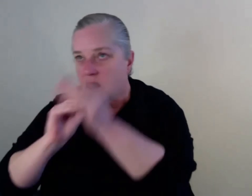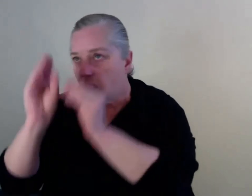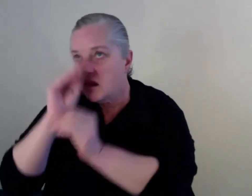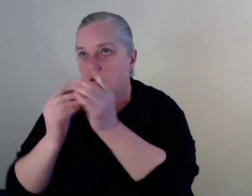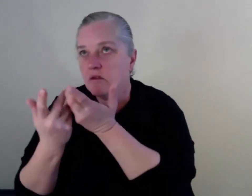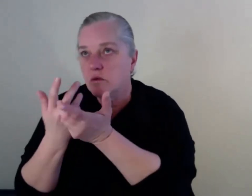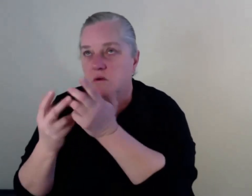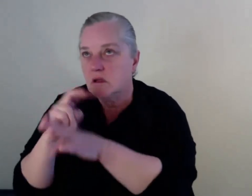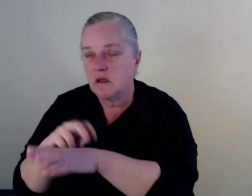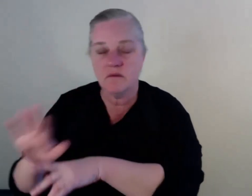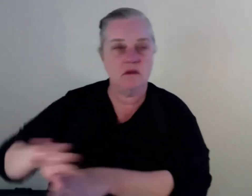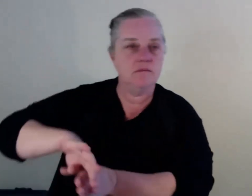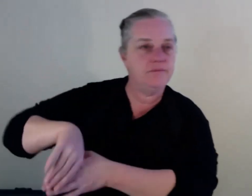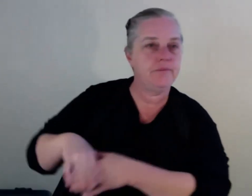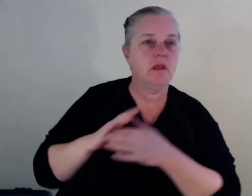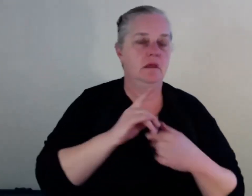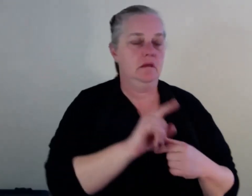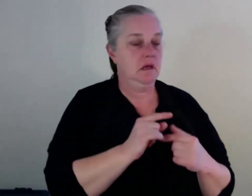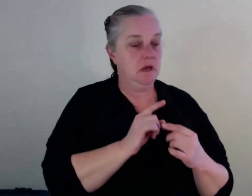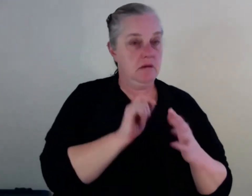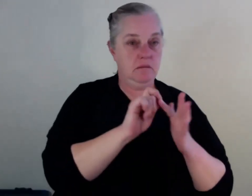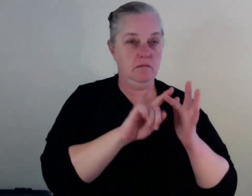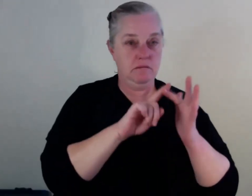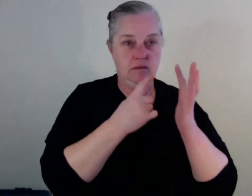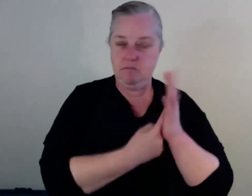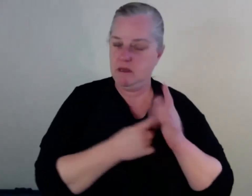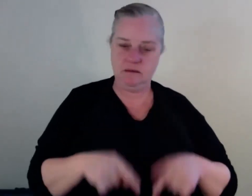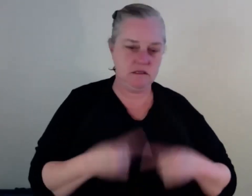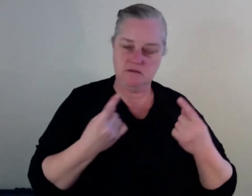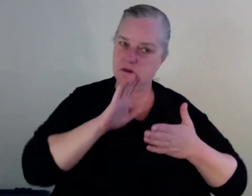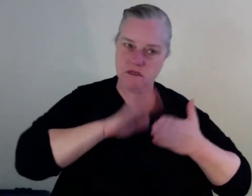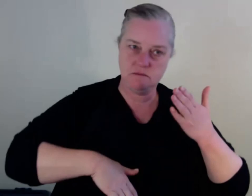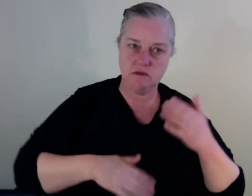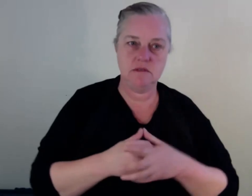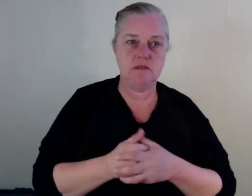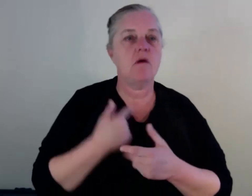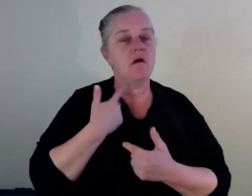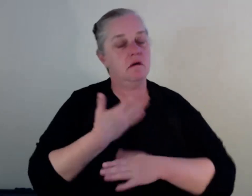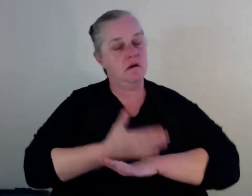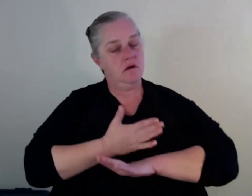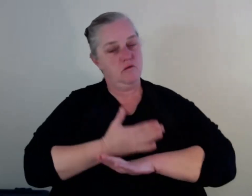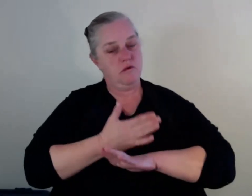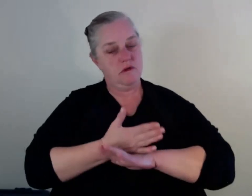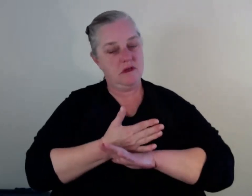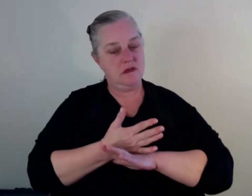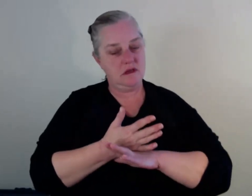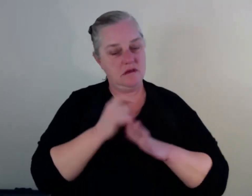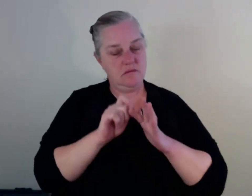starting soon. So that's another year of a contract that I've got. We're going to be doing a bit more and I'm working with Dr. Robbie Lloyd from